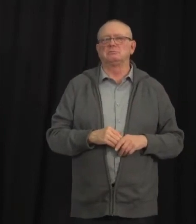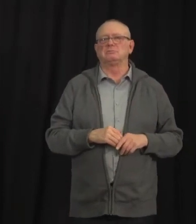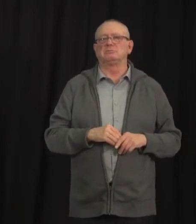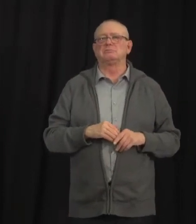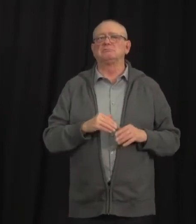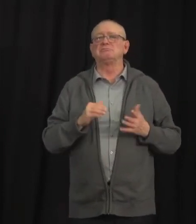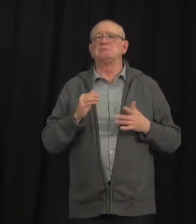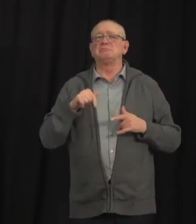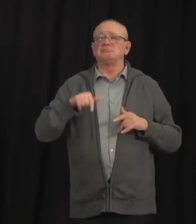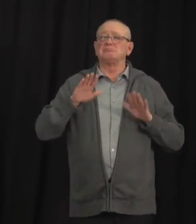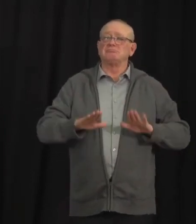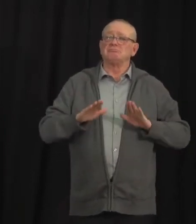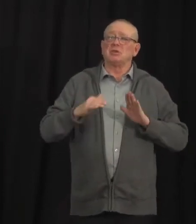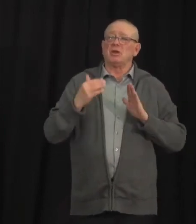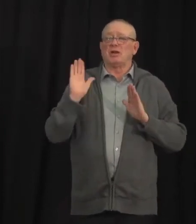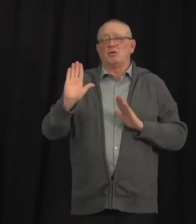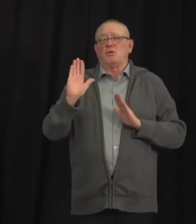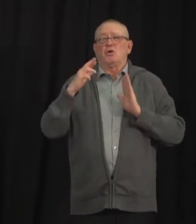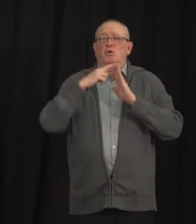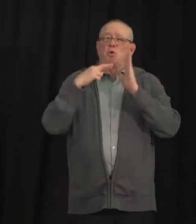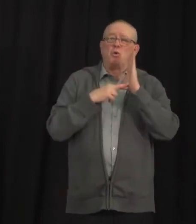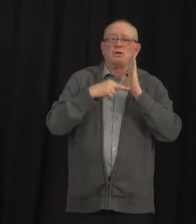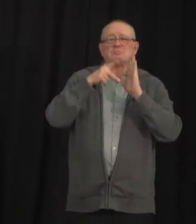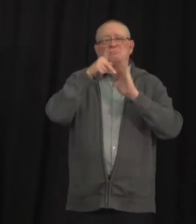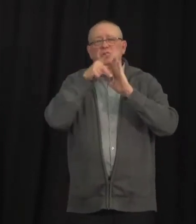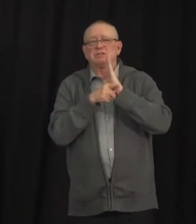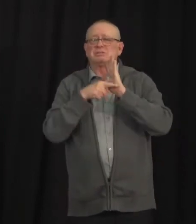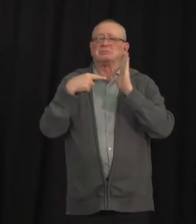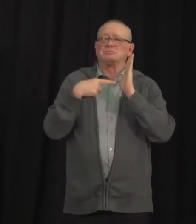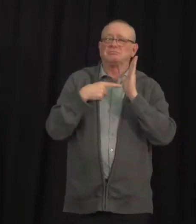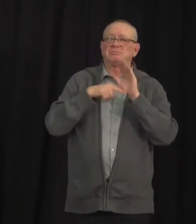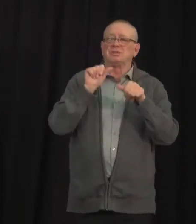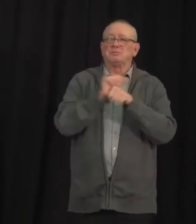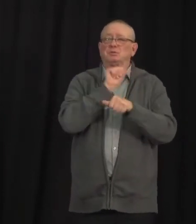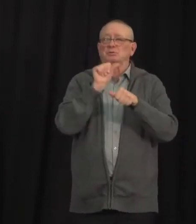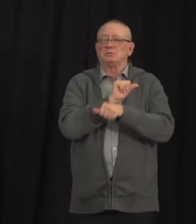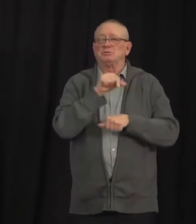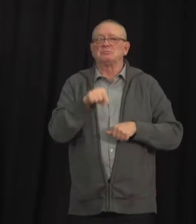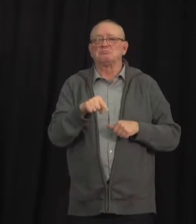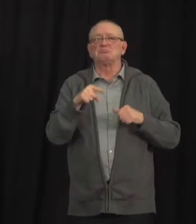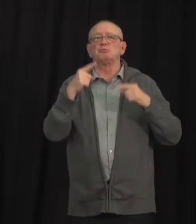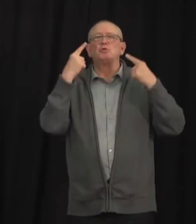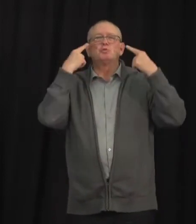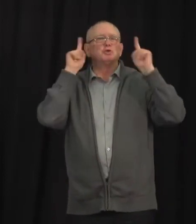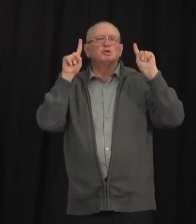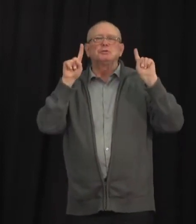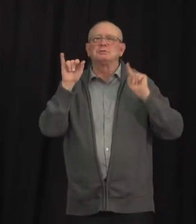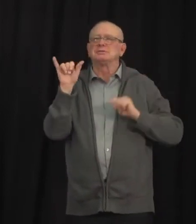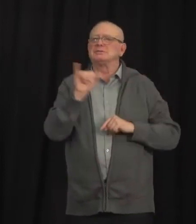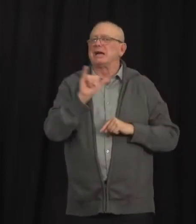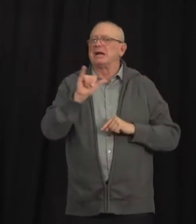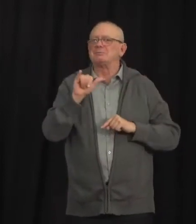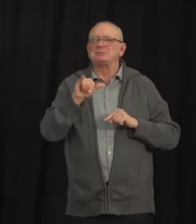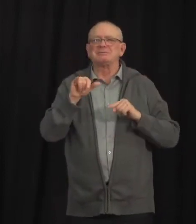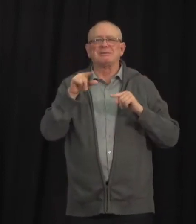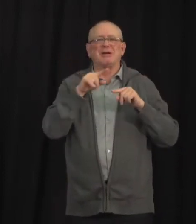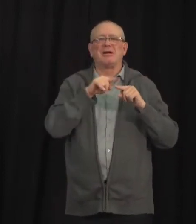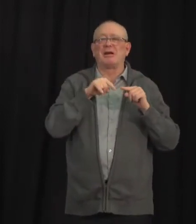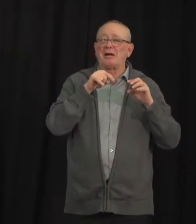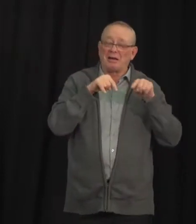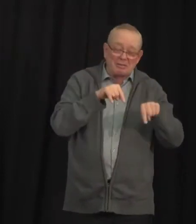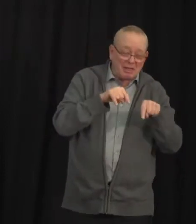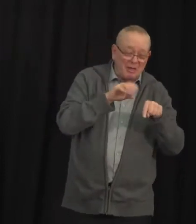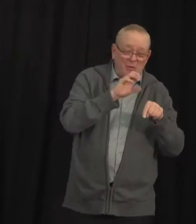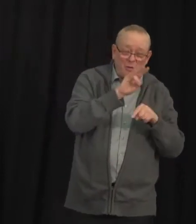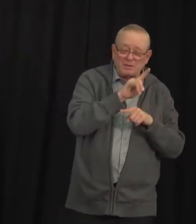this variant as well. It is not uncommon for new strains of viruses to emerge from time to time. However,